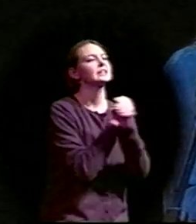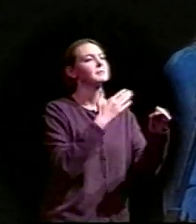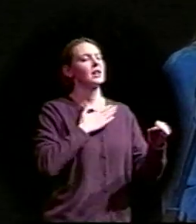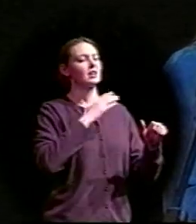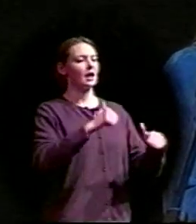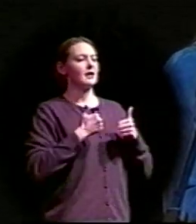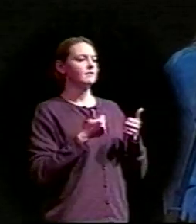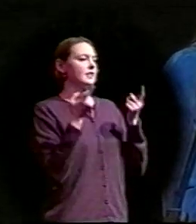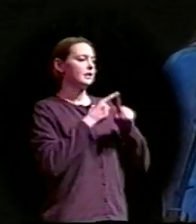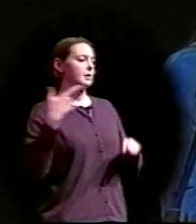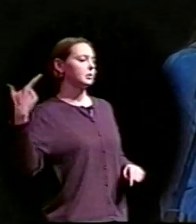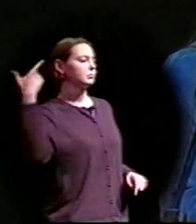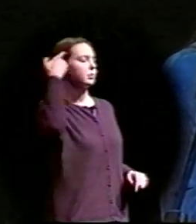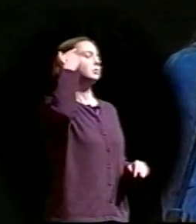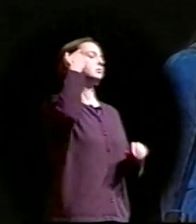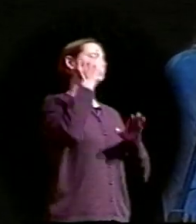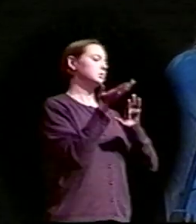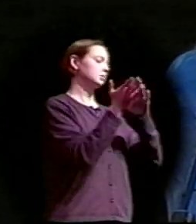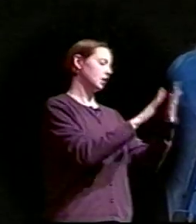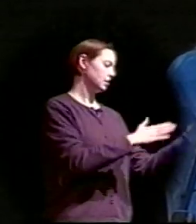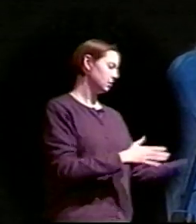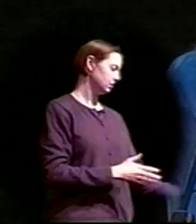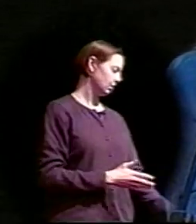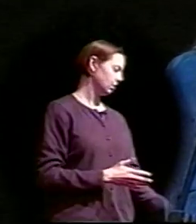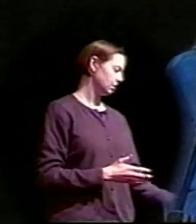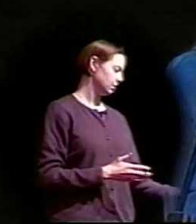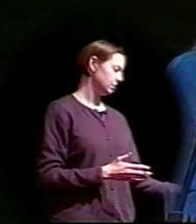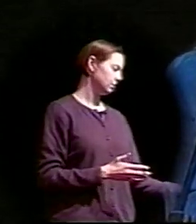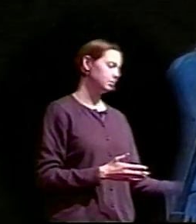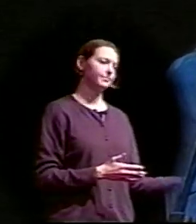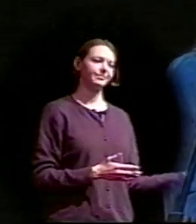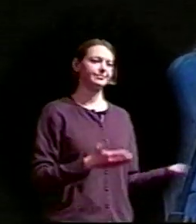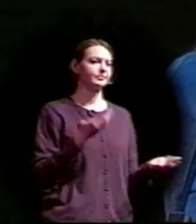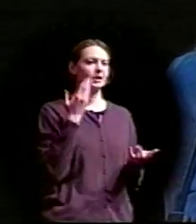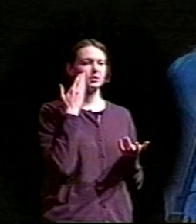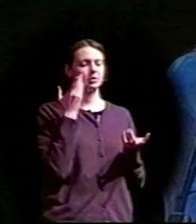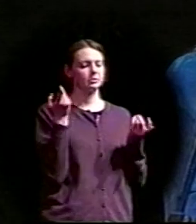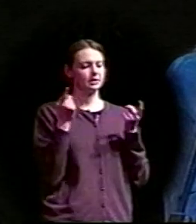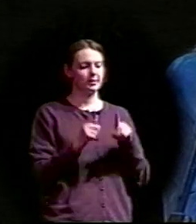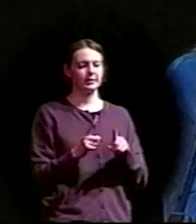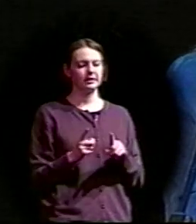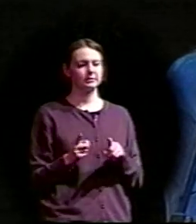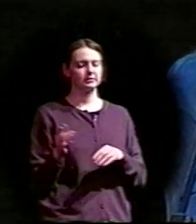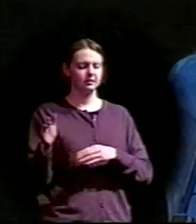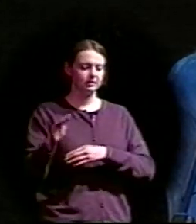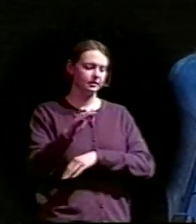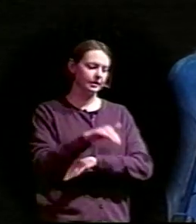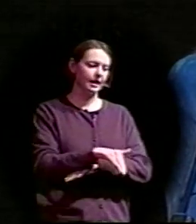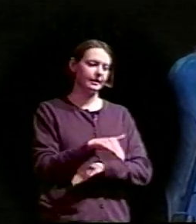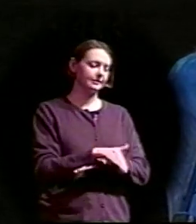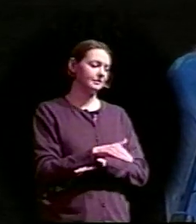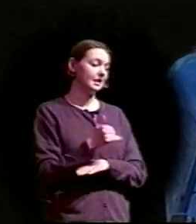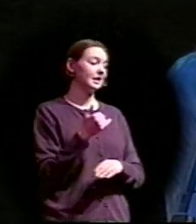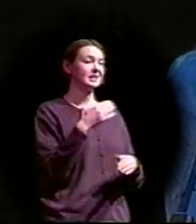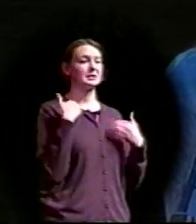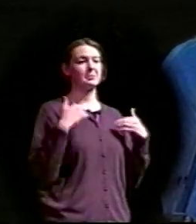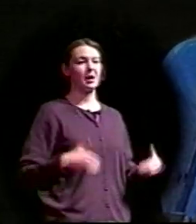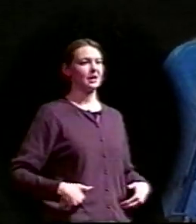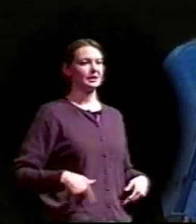shot through the head. No word yet, and now it is night. Too late to recover Sergeant Vickers' body. Officials know